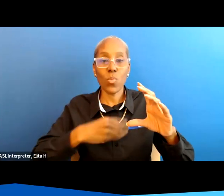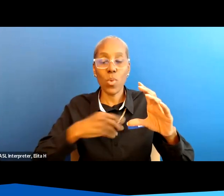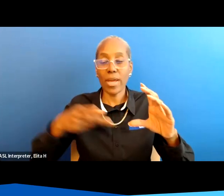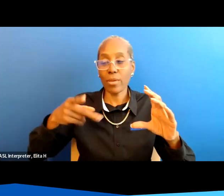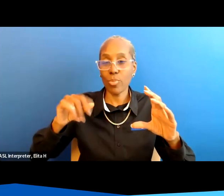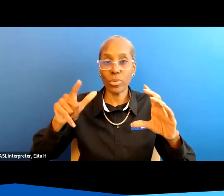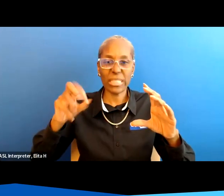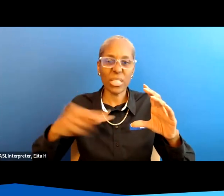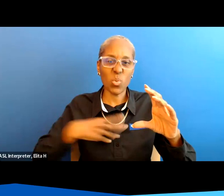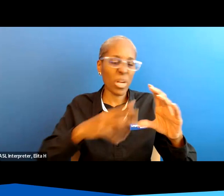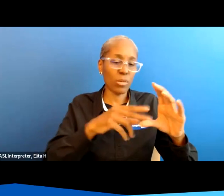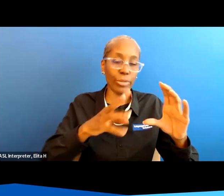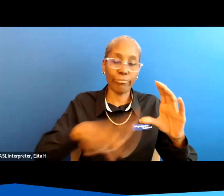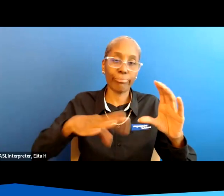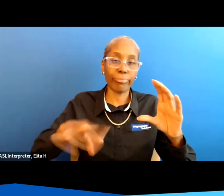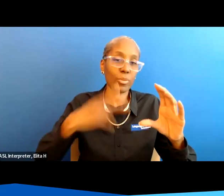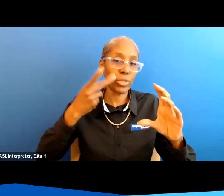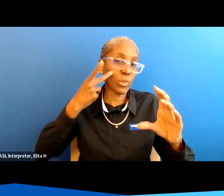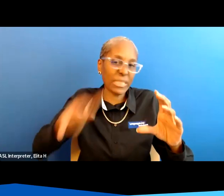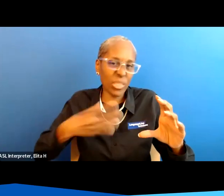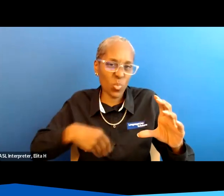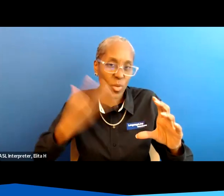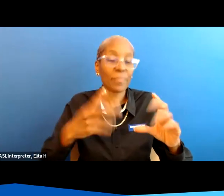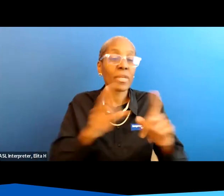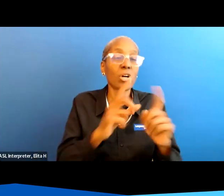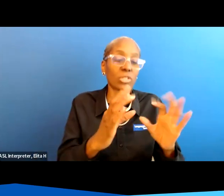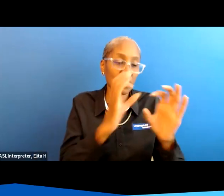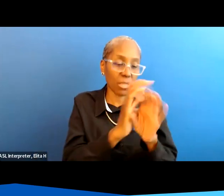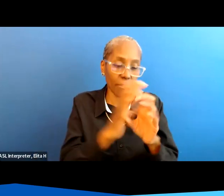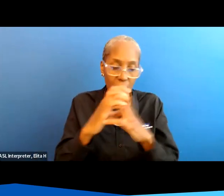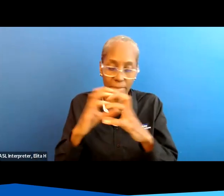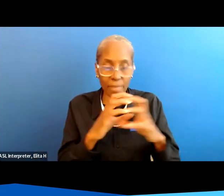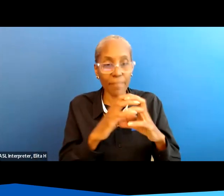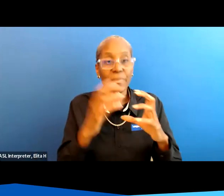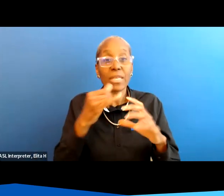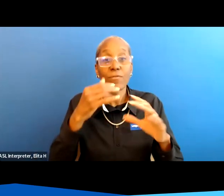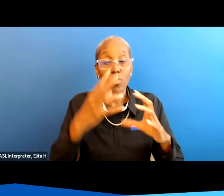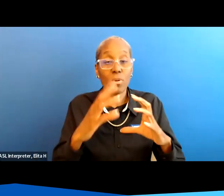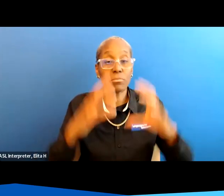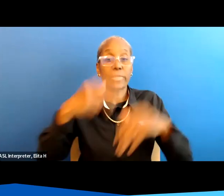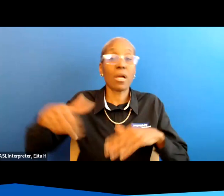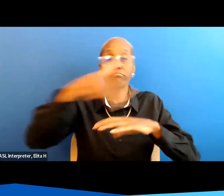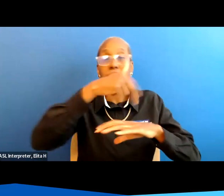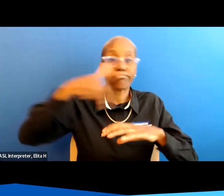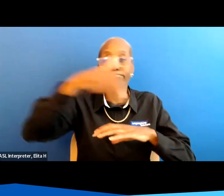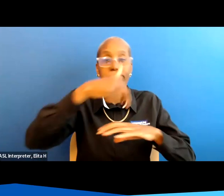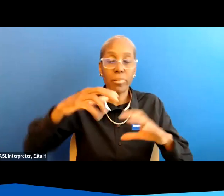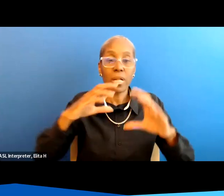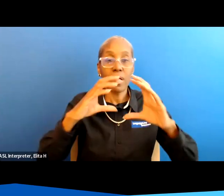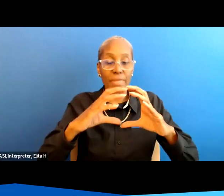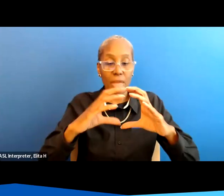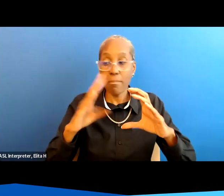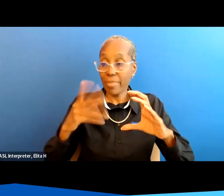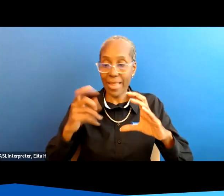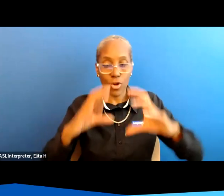usually white so we don't usually see it plus it's not clumped together because when you're up moving around it doesn't allow that sediment